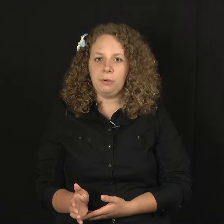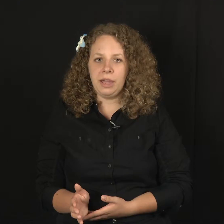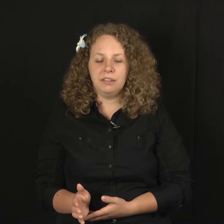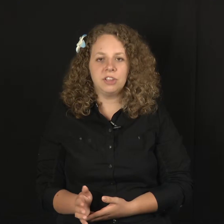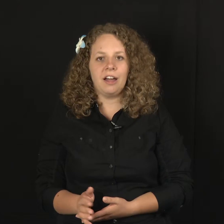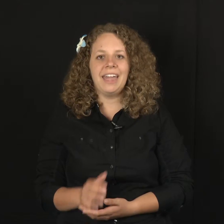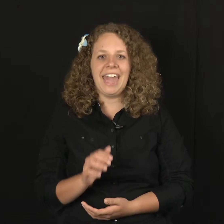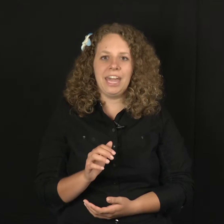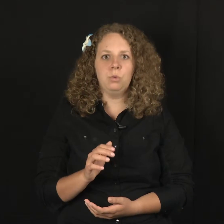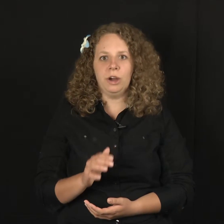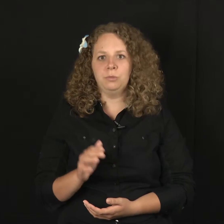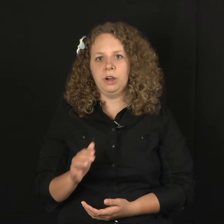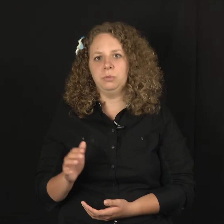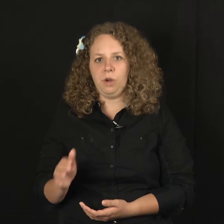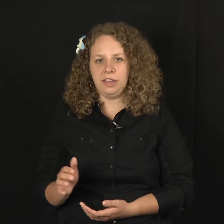way, not A111.